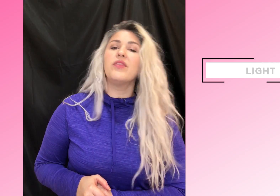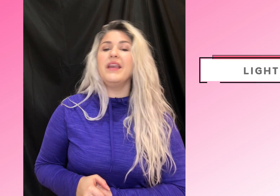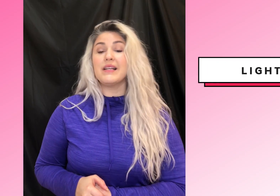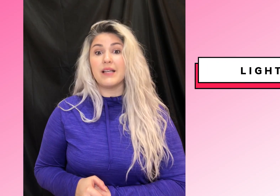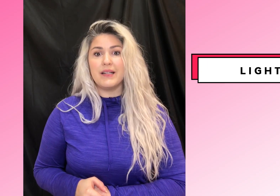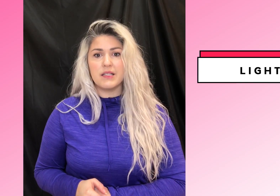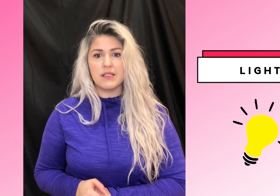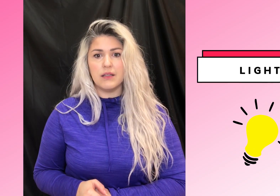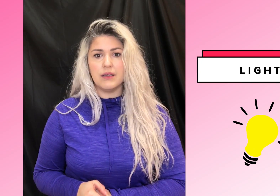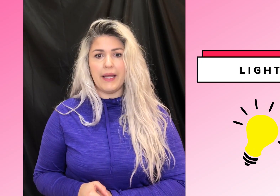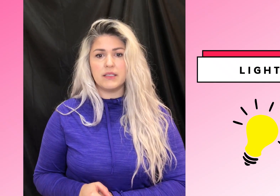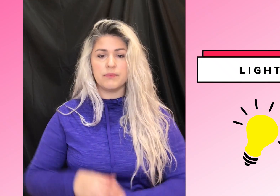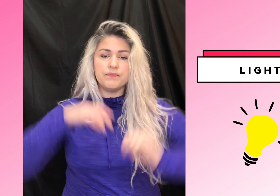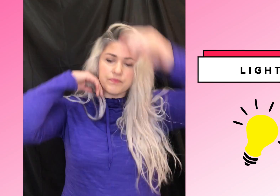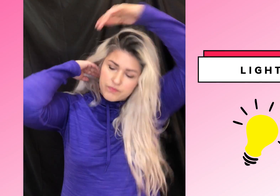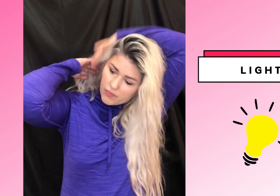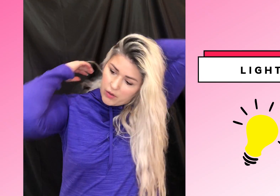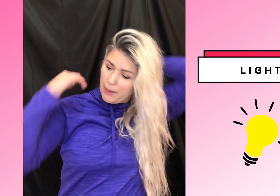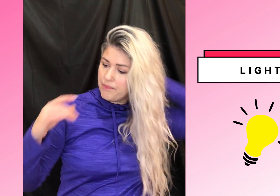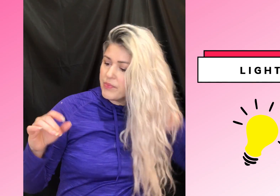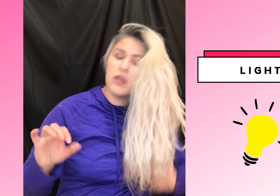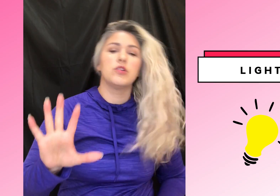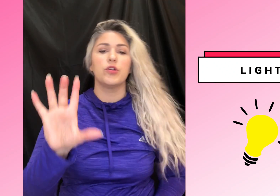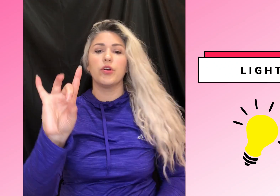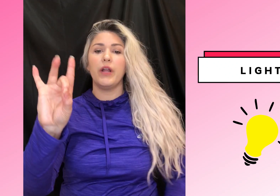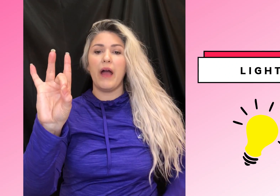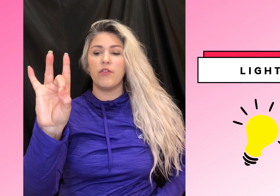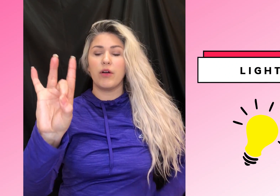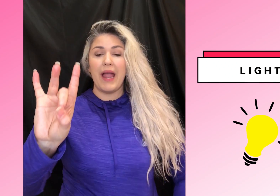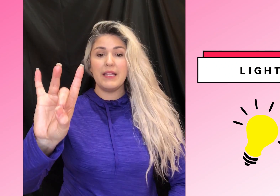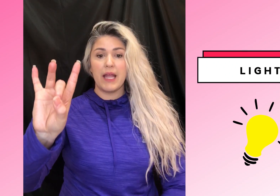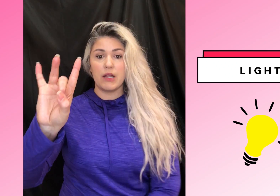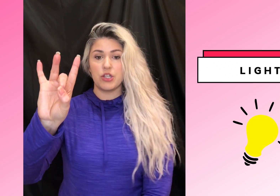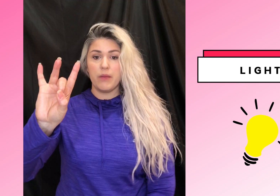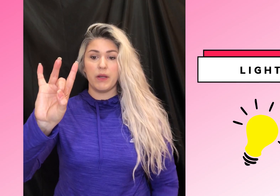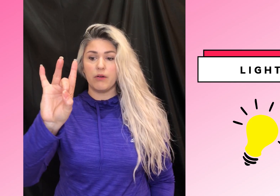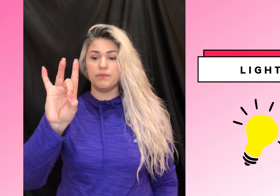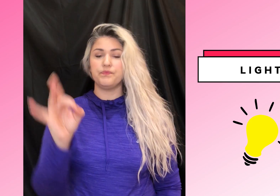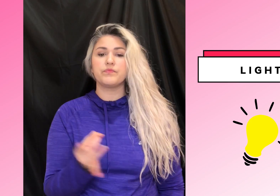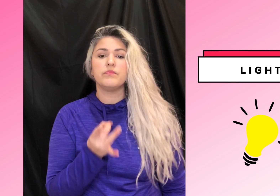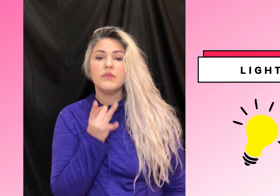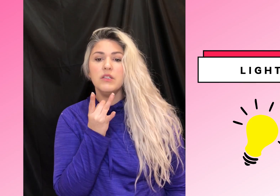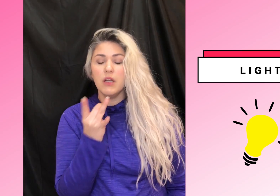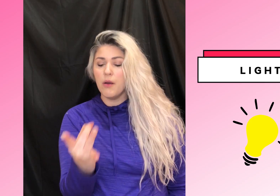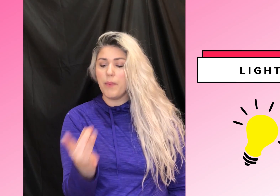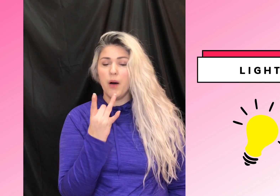The next sign is light. Okay. So you're going to have your eight handshape here, palm